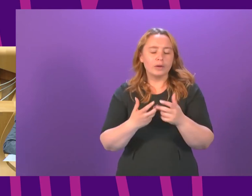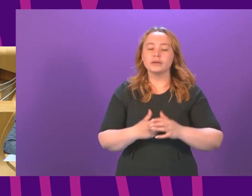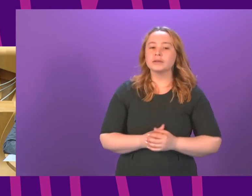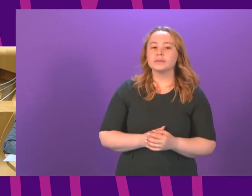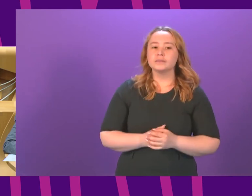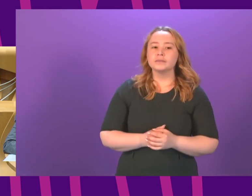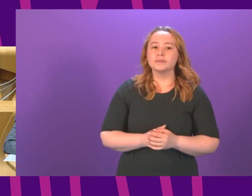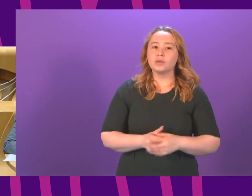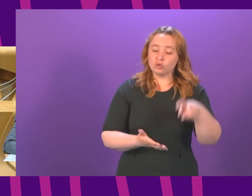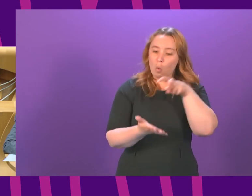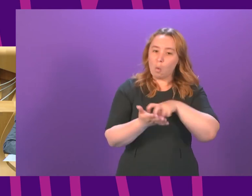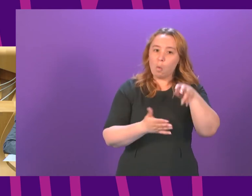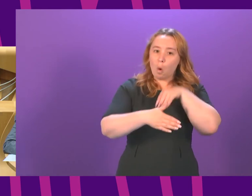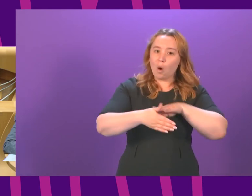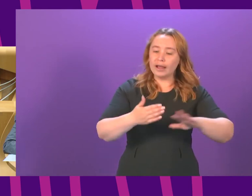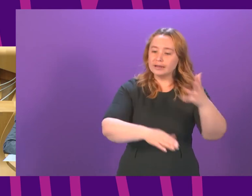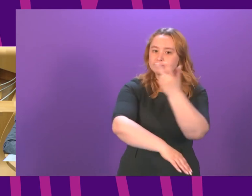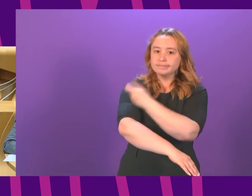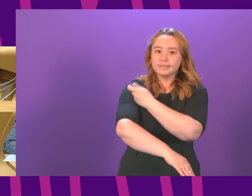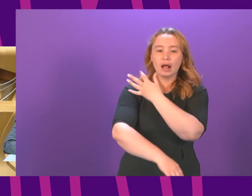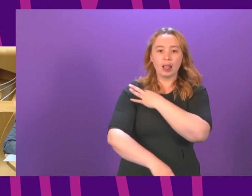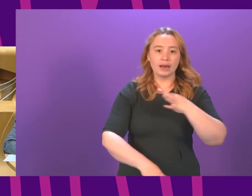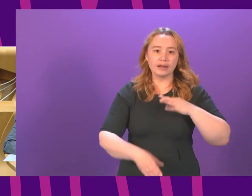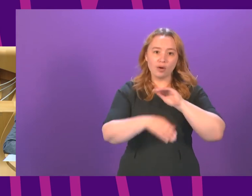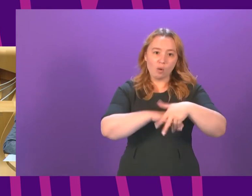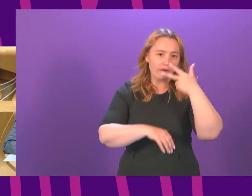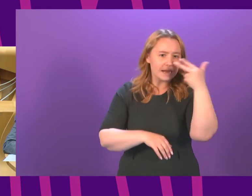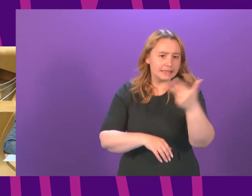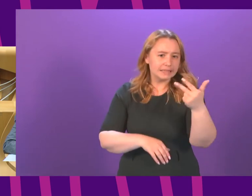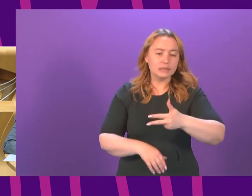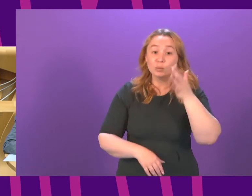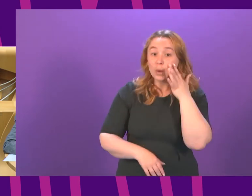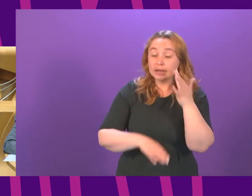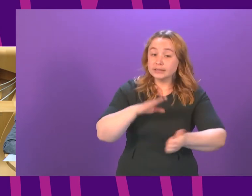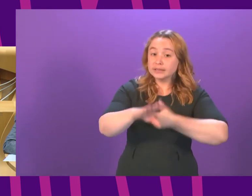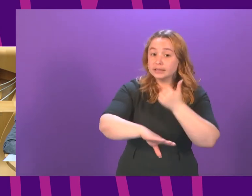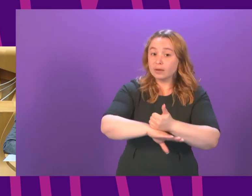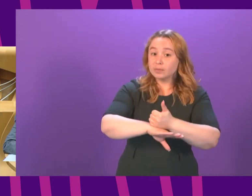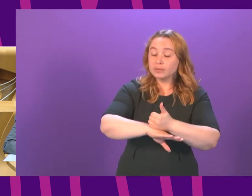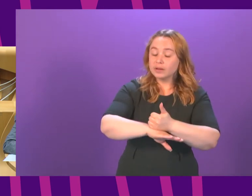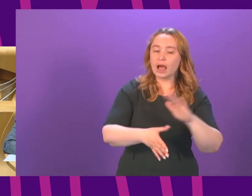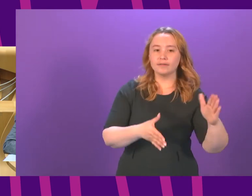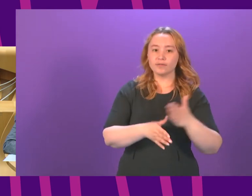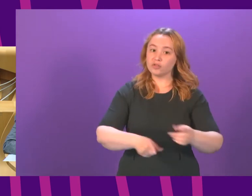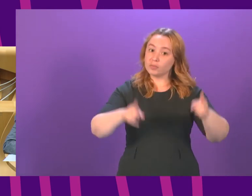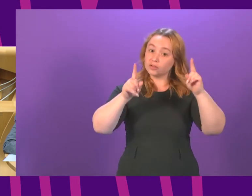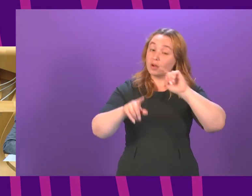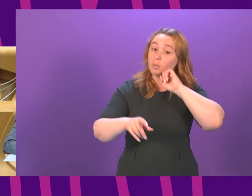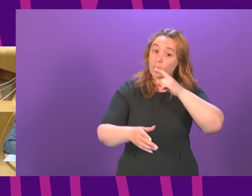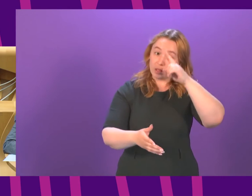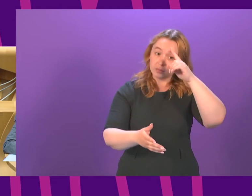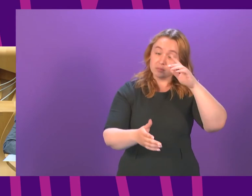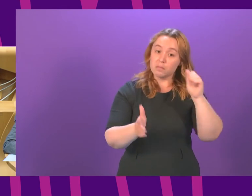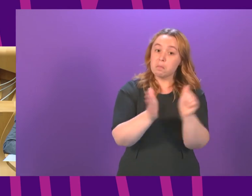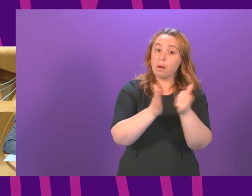have walk-in vaccination clinics for people aged 18 and over in hotspot areas and will the first minister commit to publish hotspot